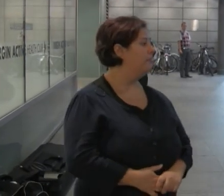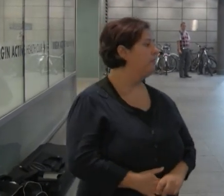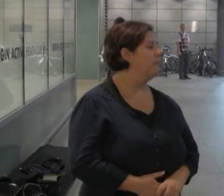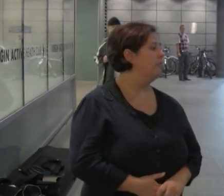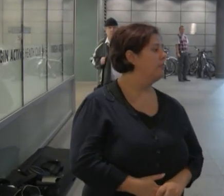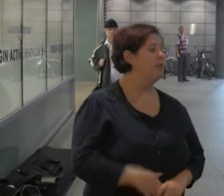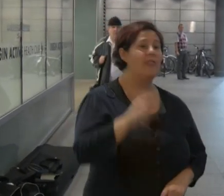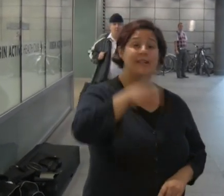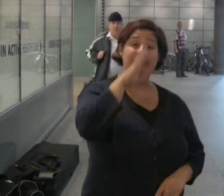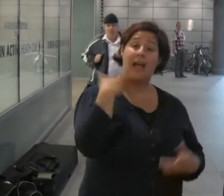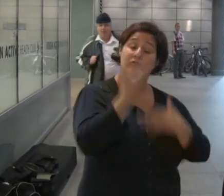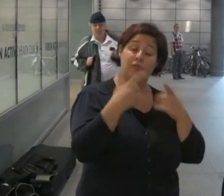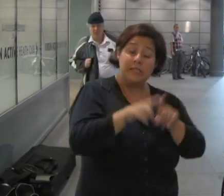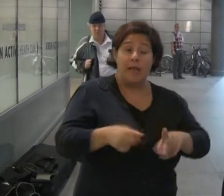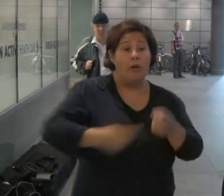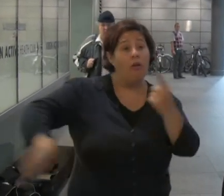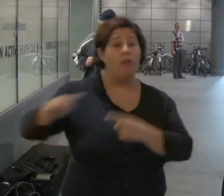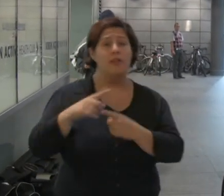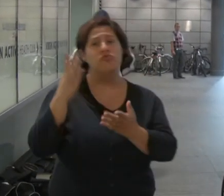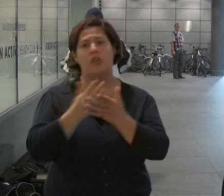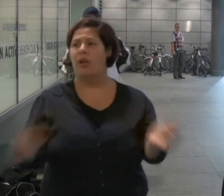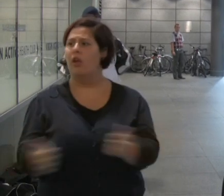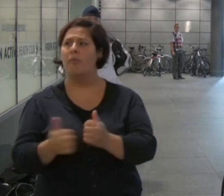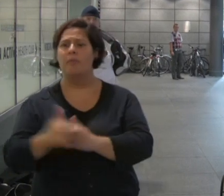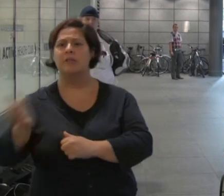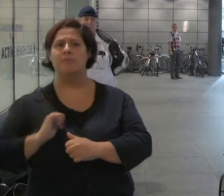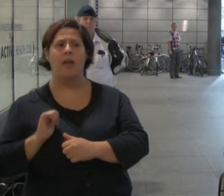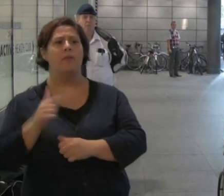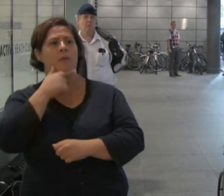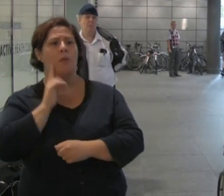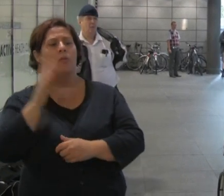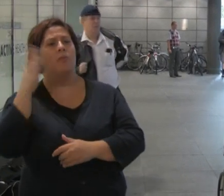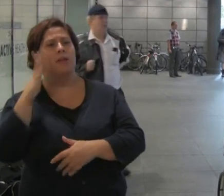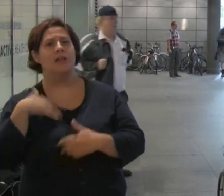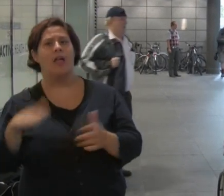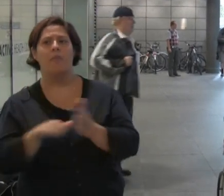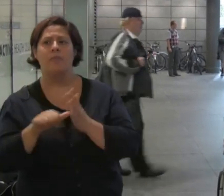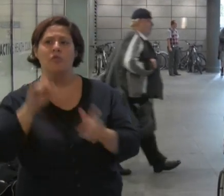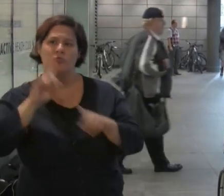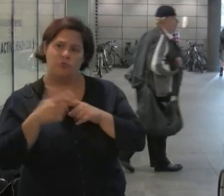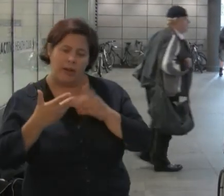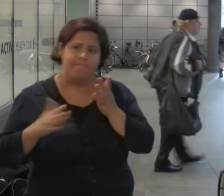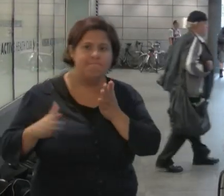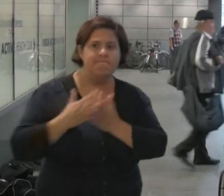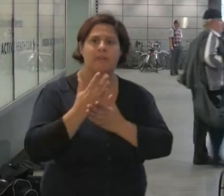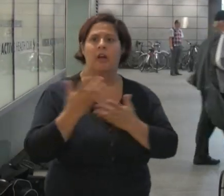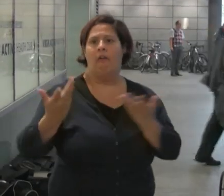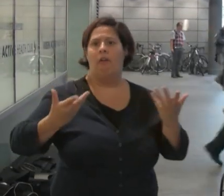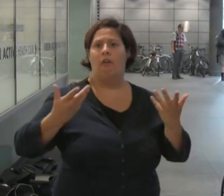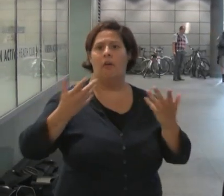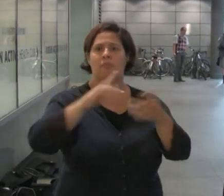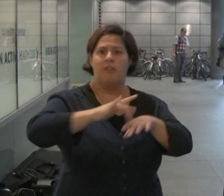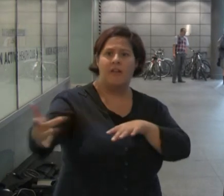This sad story, like so many others, shows how inappropriate it is to expect those with mental health conditions to navigate their way through such an uncaring,